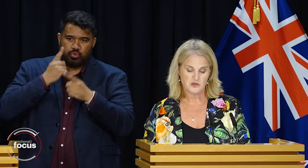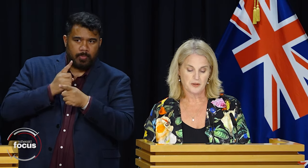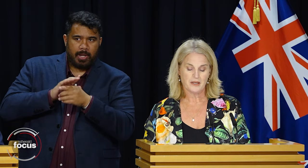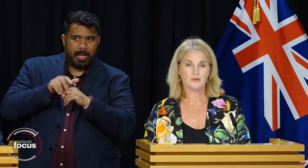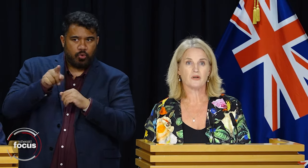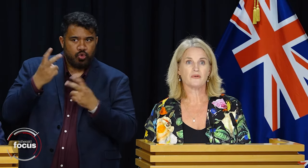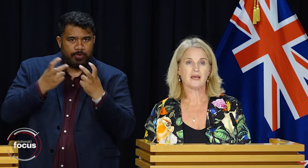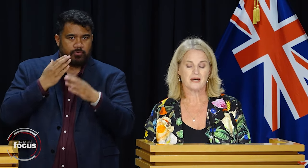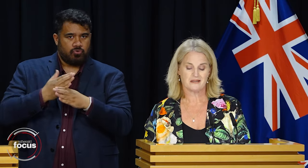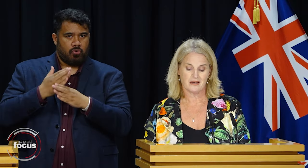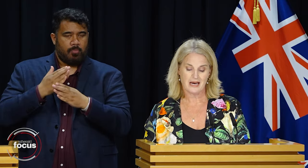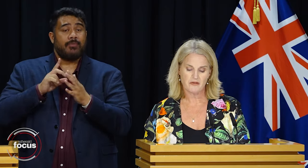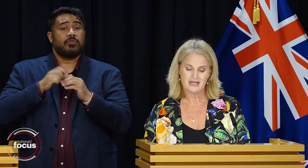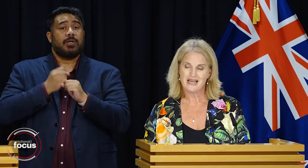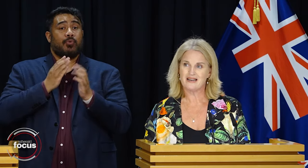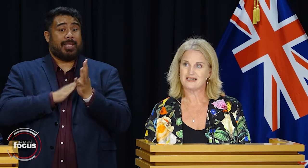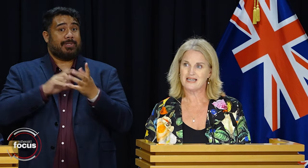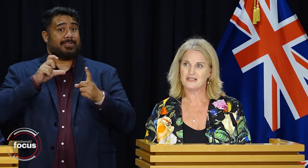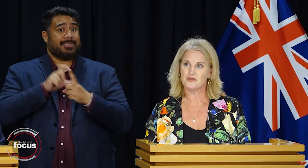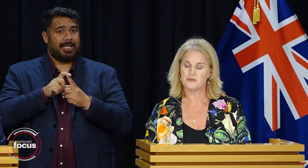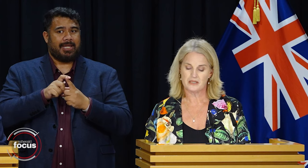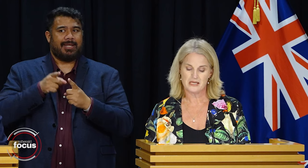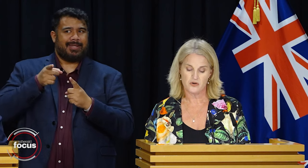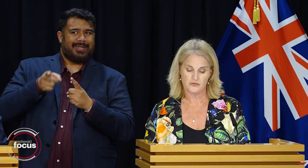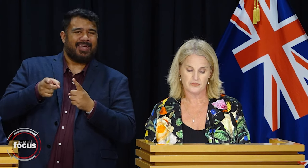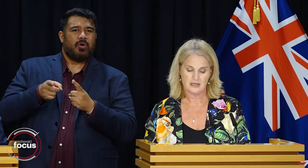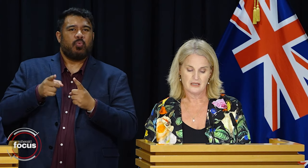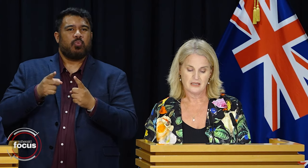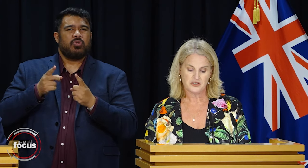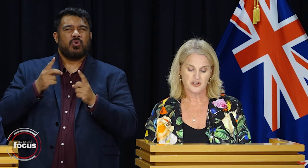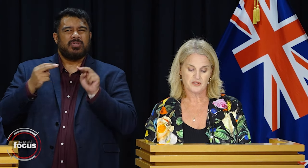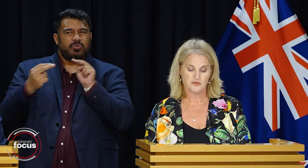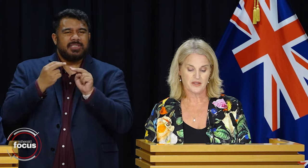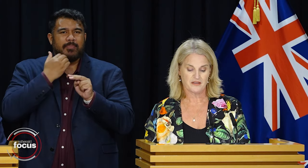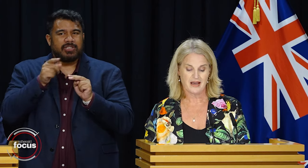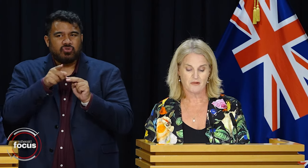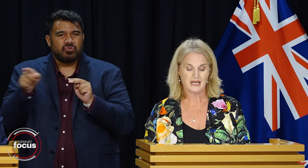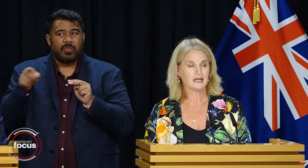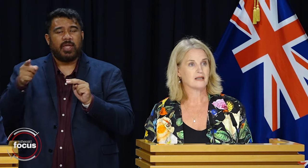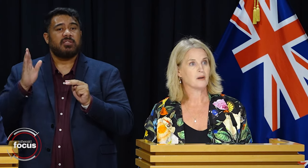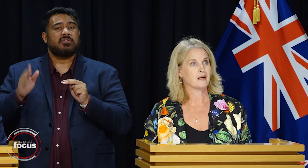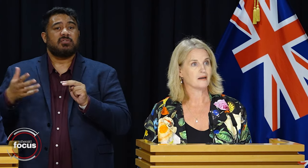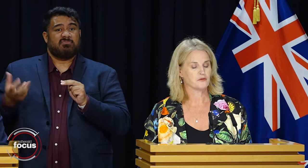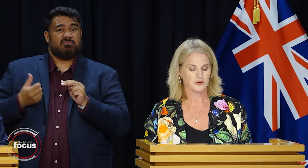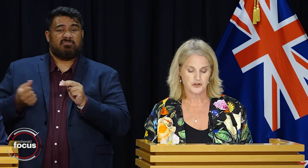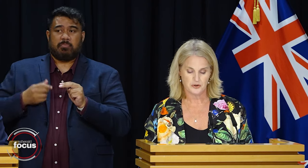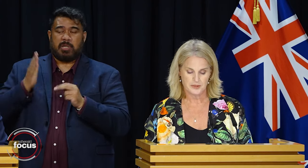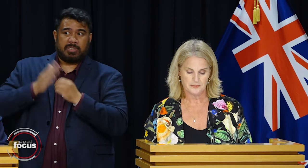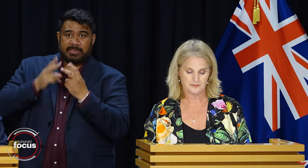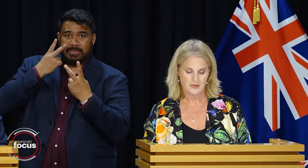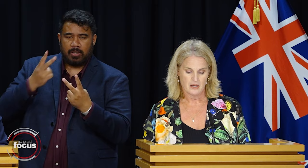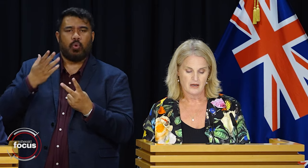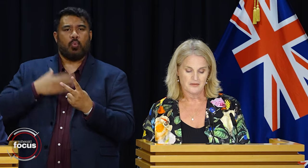These will be people who MSD currently has less visibility of in terms of whether they are regularly applying for